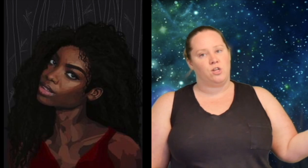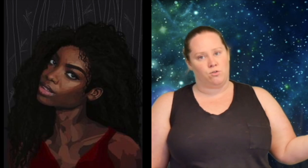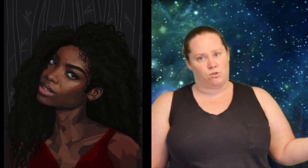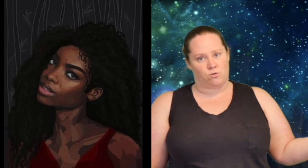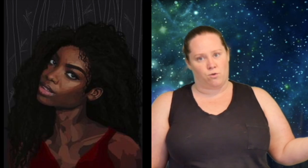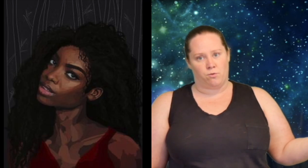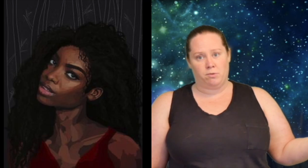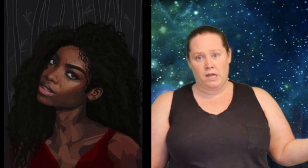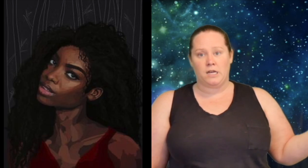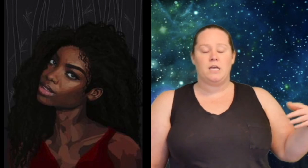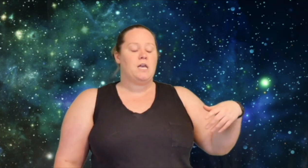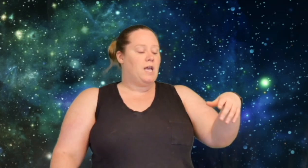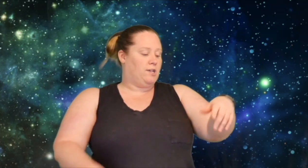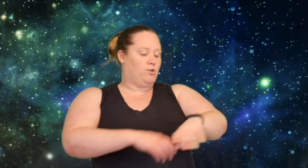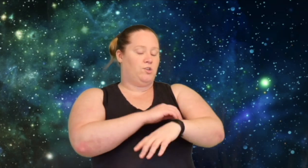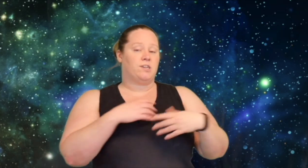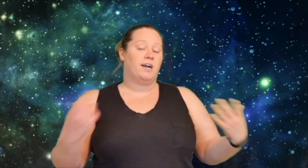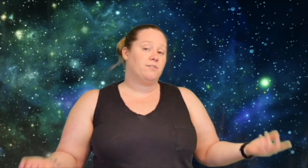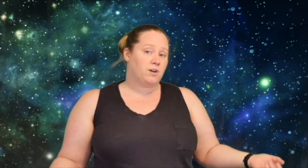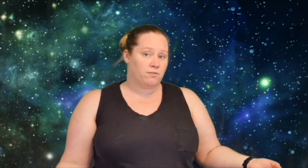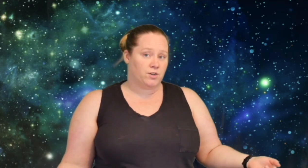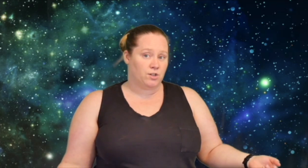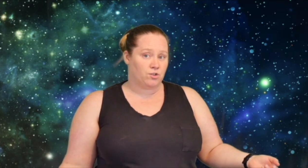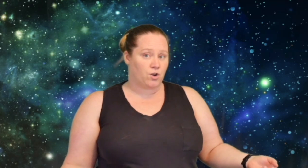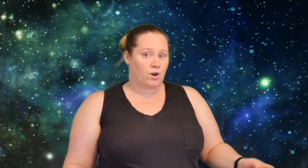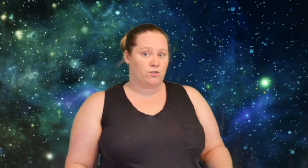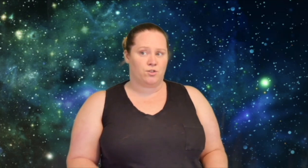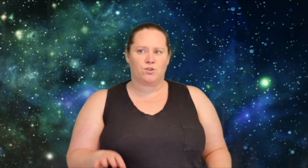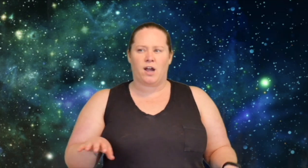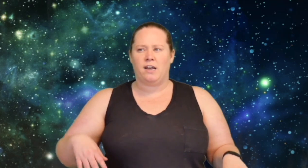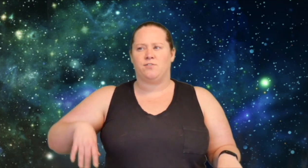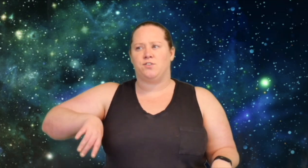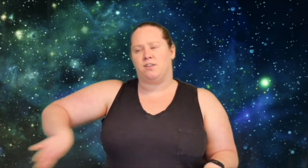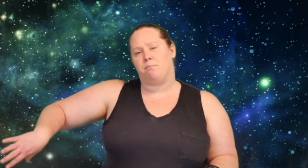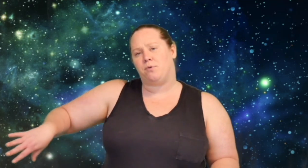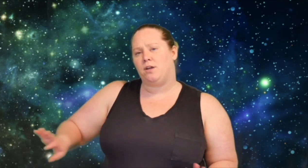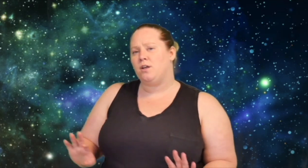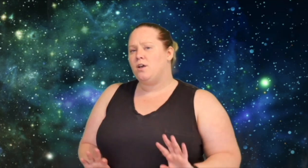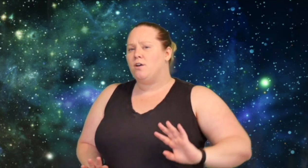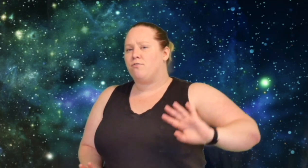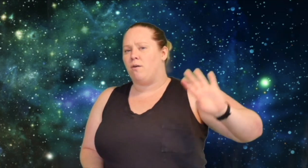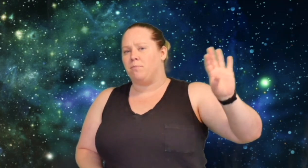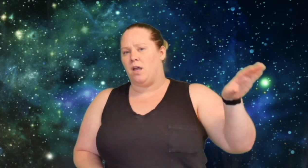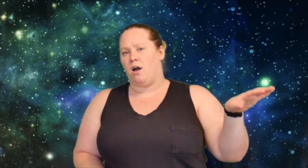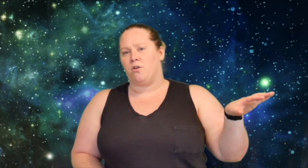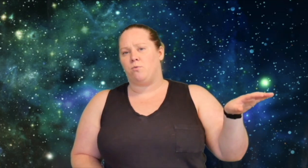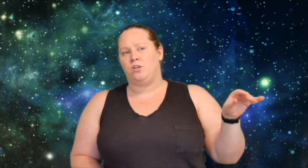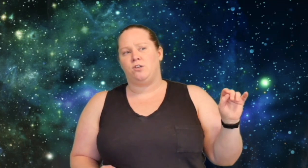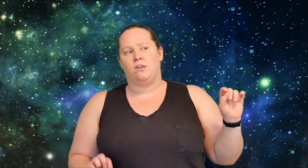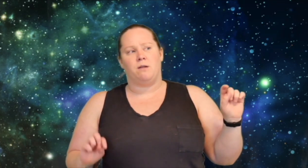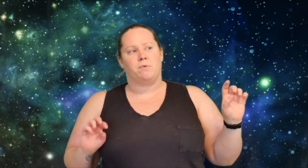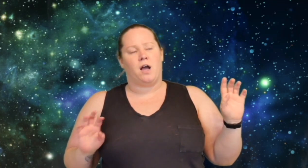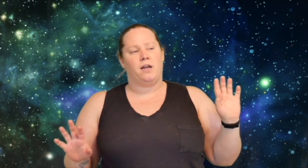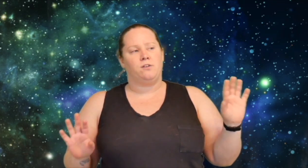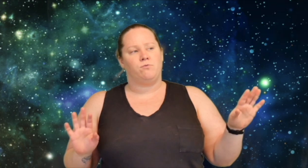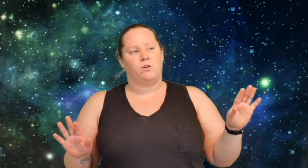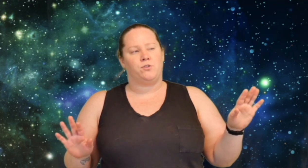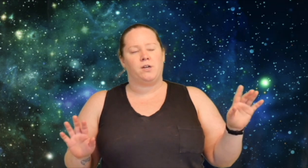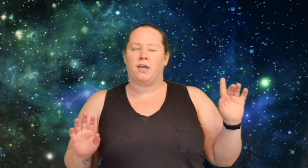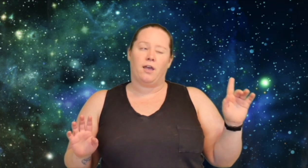uses her own blood, and so she's kind of covered in scars. And they're kind of separate from the other witches, and I'm kind of wondering, I can't